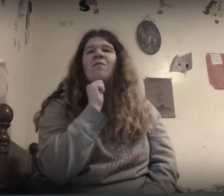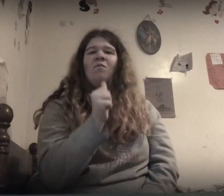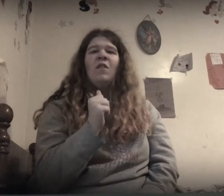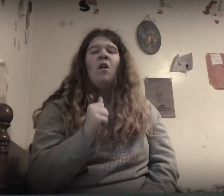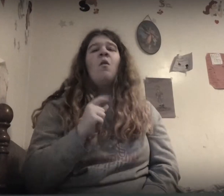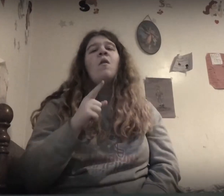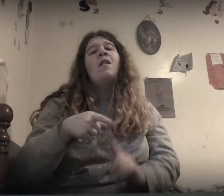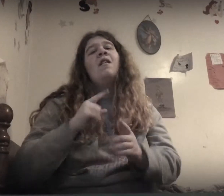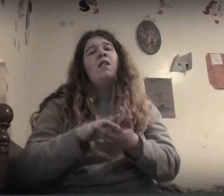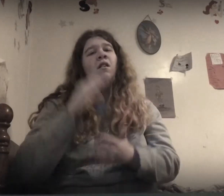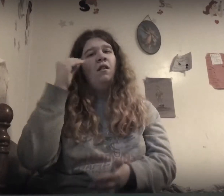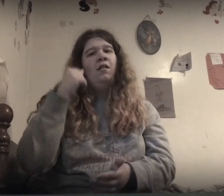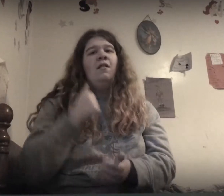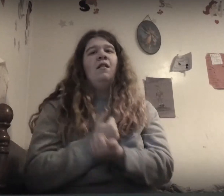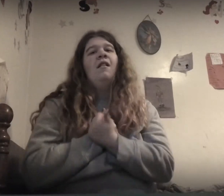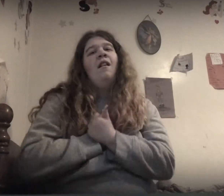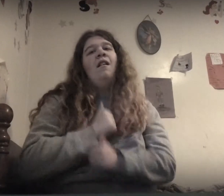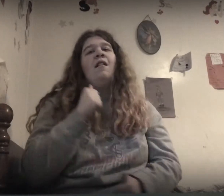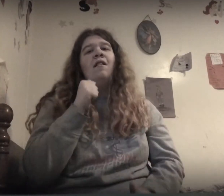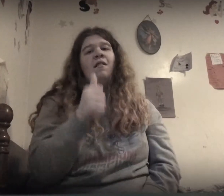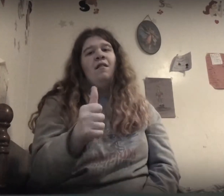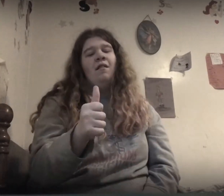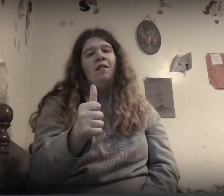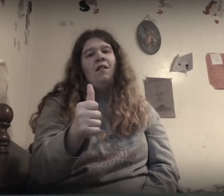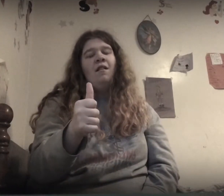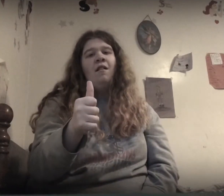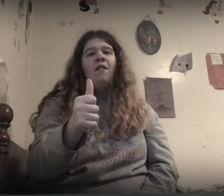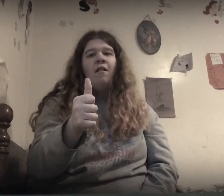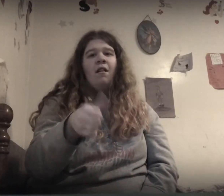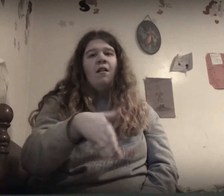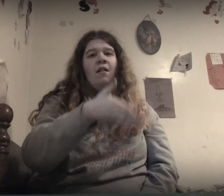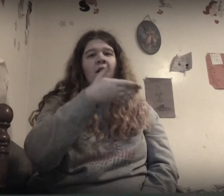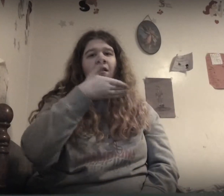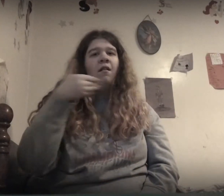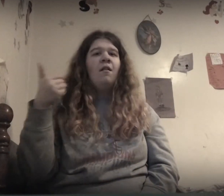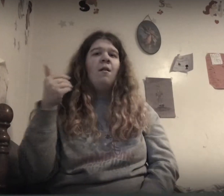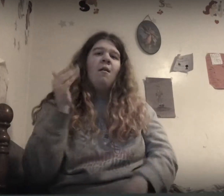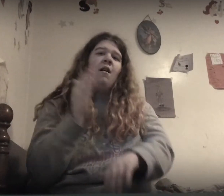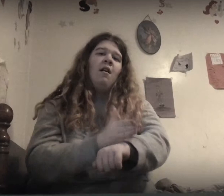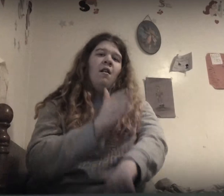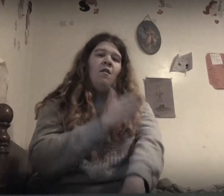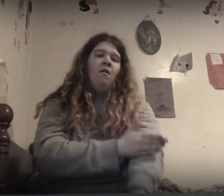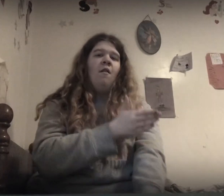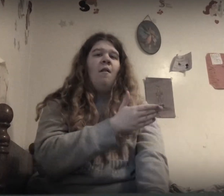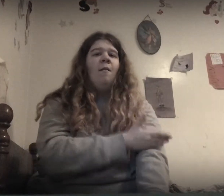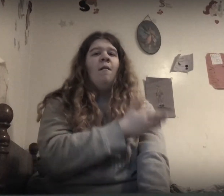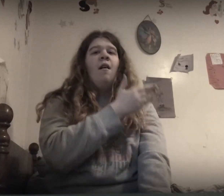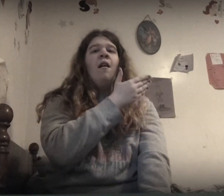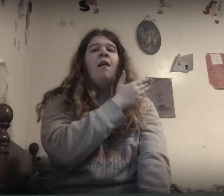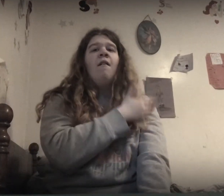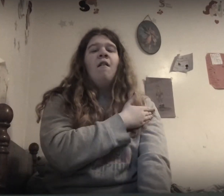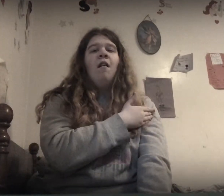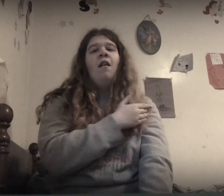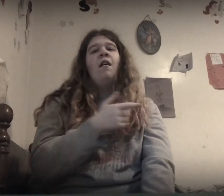When you learn to love yourself You're better off by far